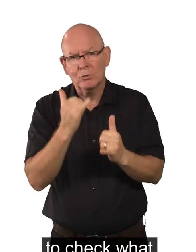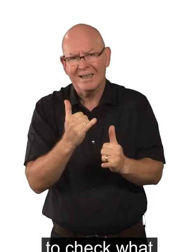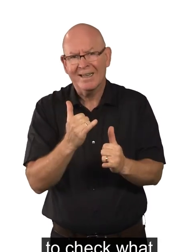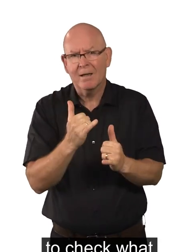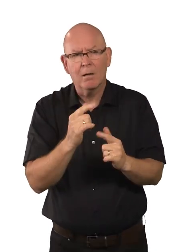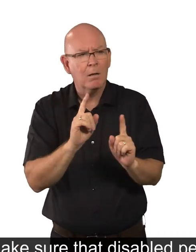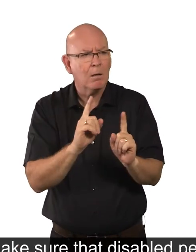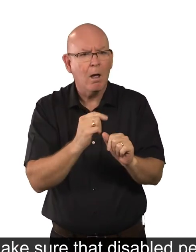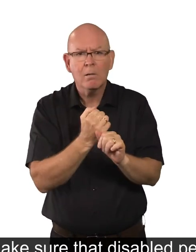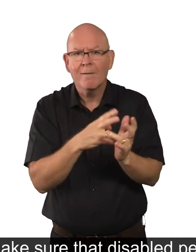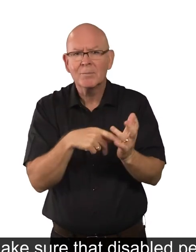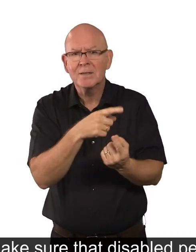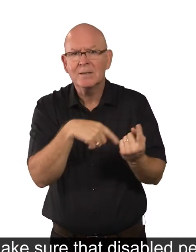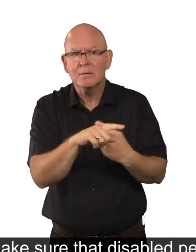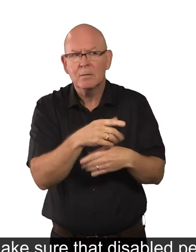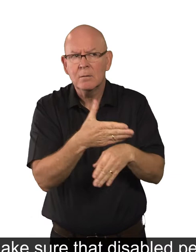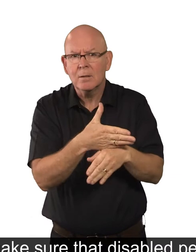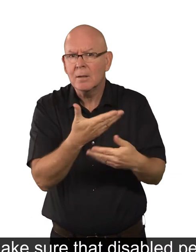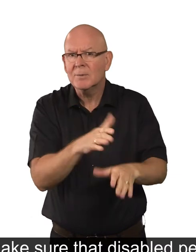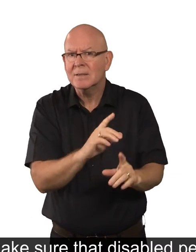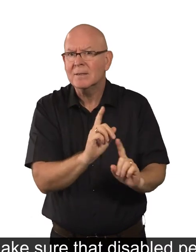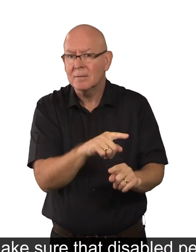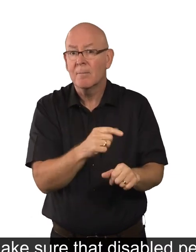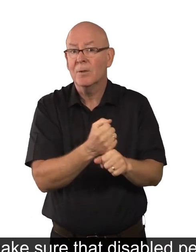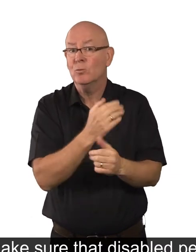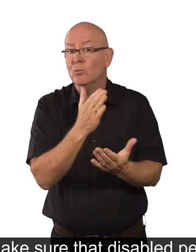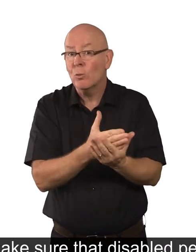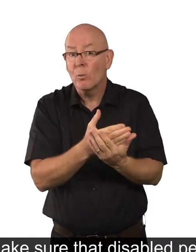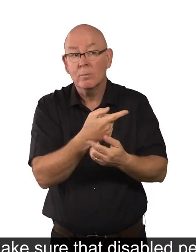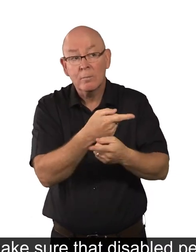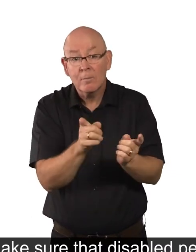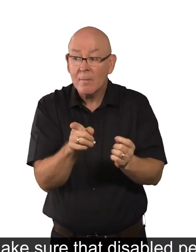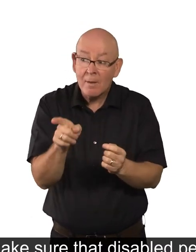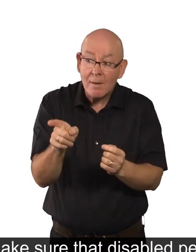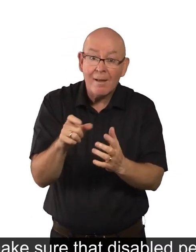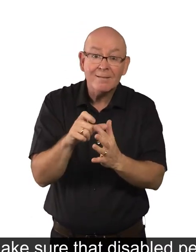doing, to make sure that disabled people have the same rights as other people.